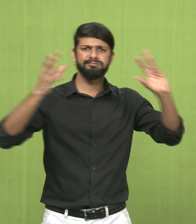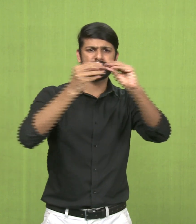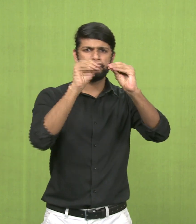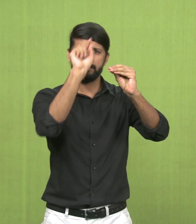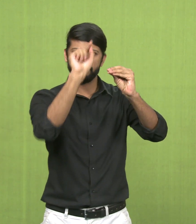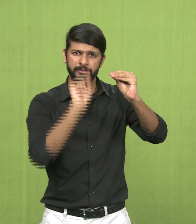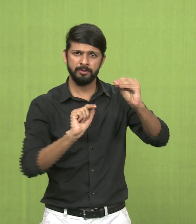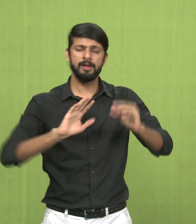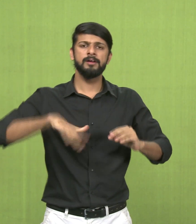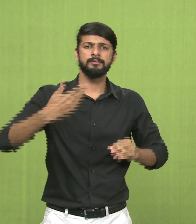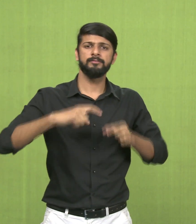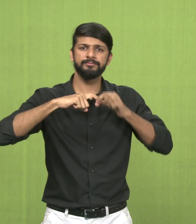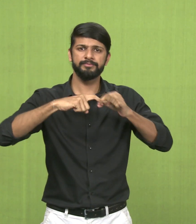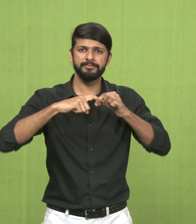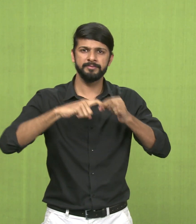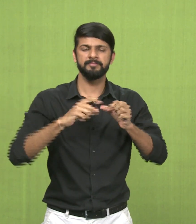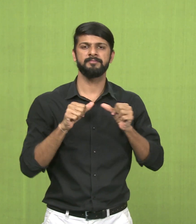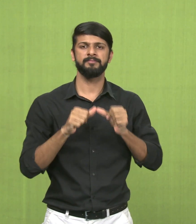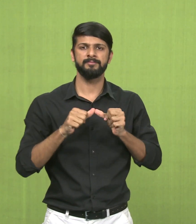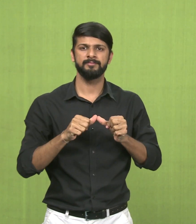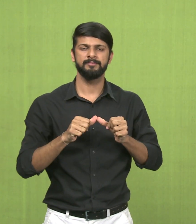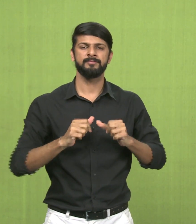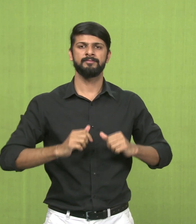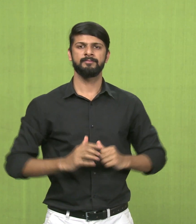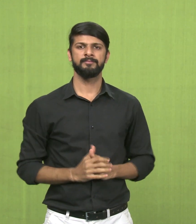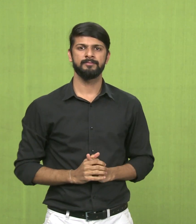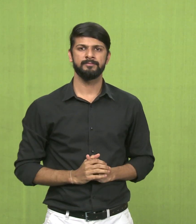The summary. And then the questions and answers.